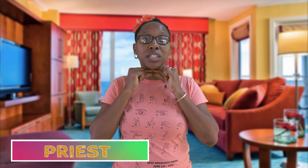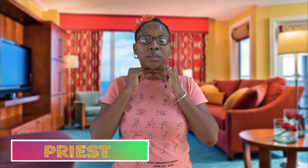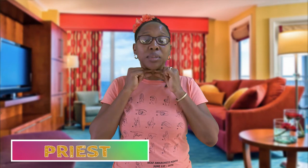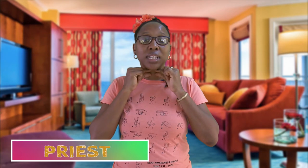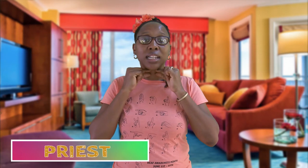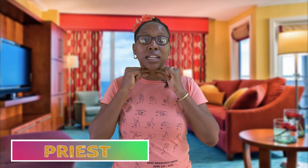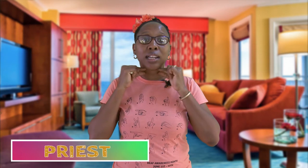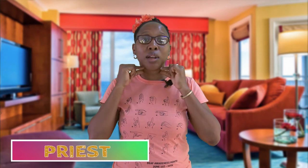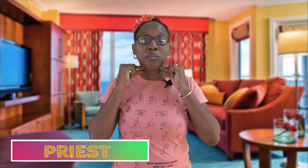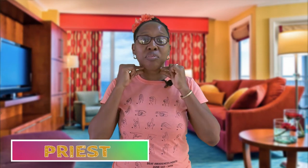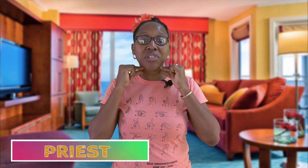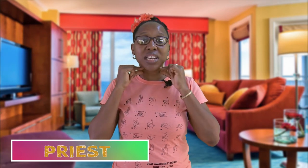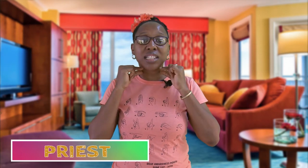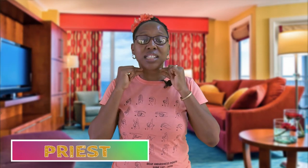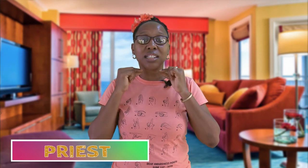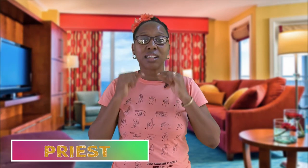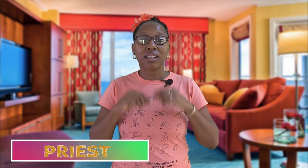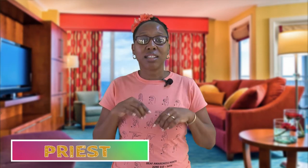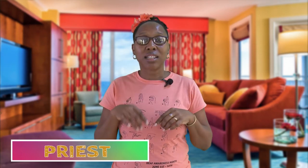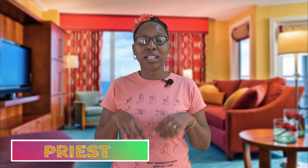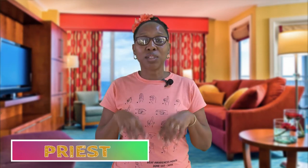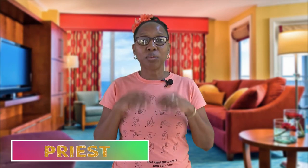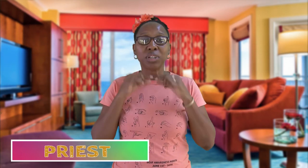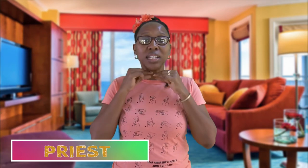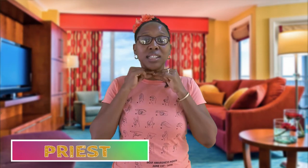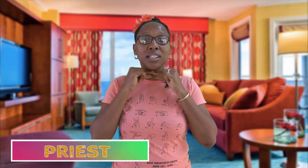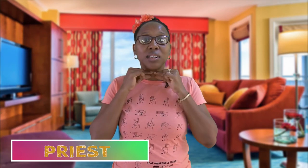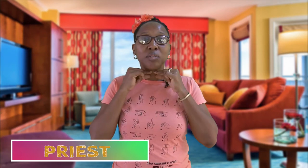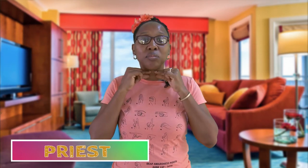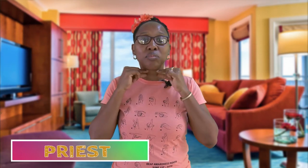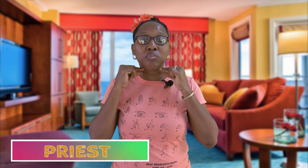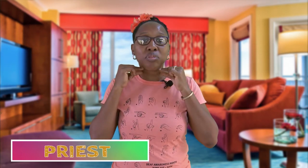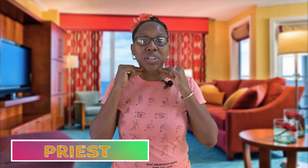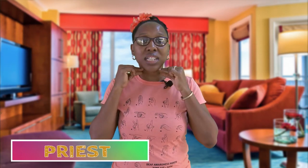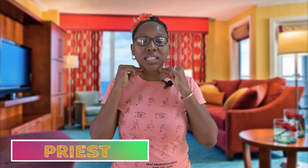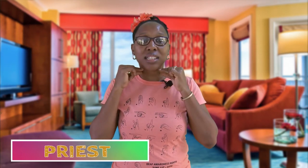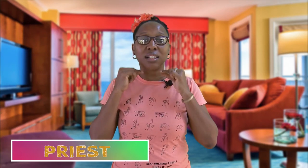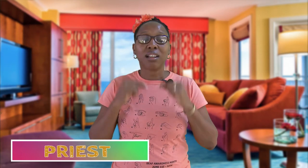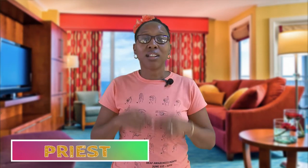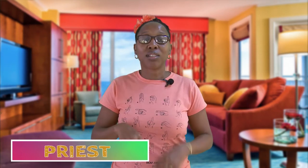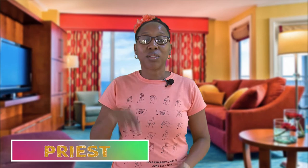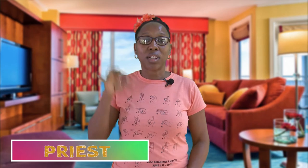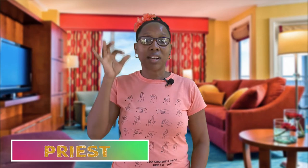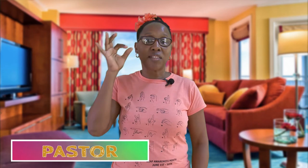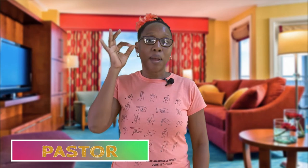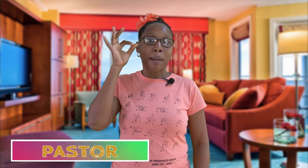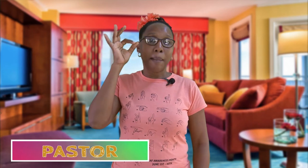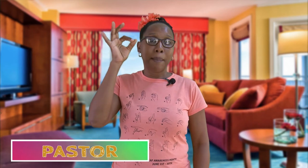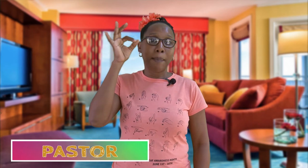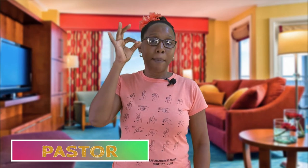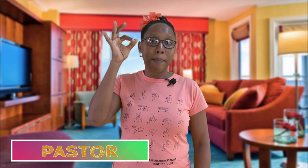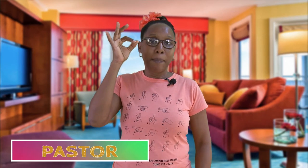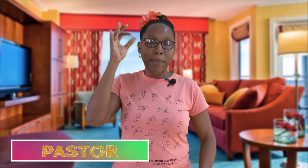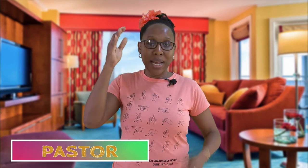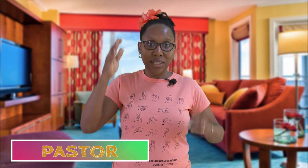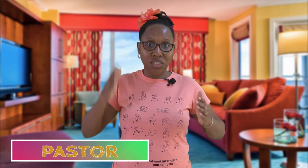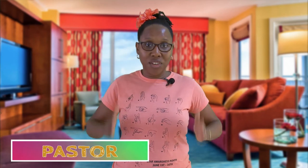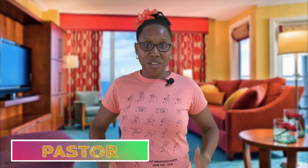just represent a priest so let's do priest priest so you have pastor